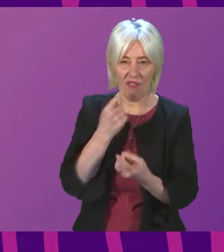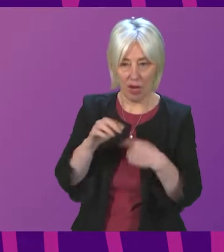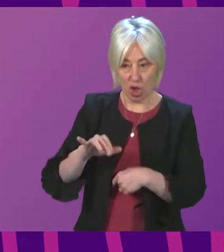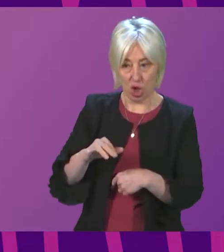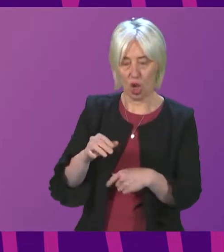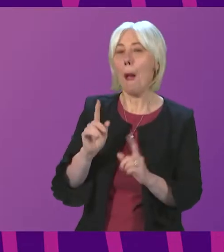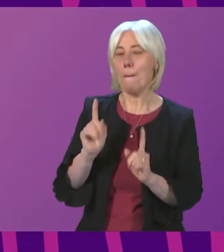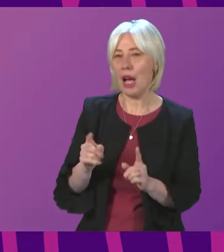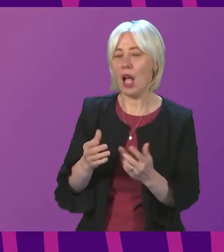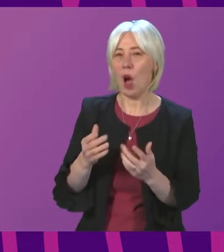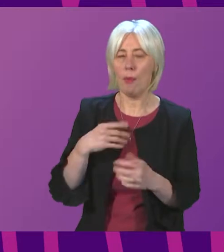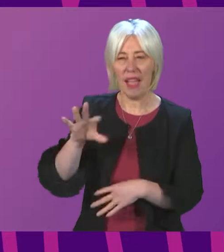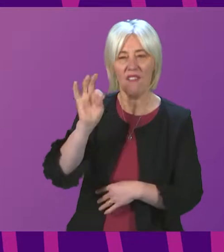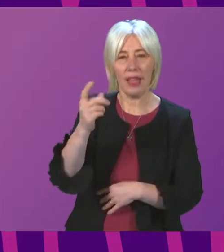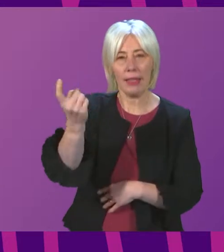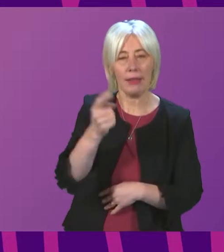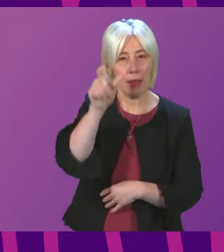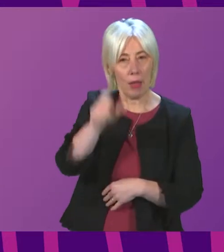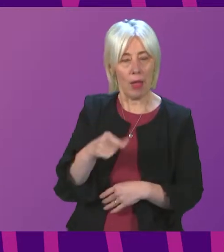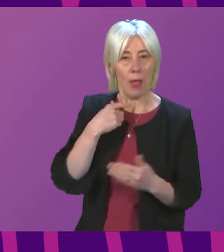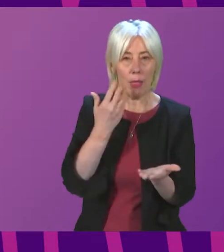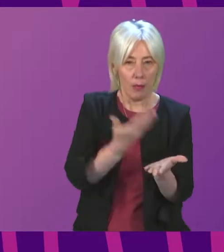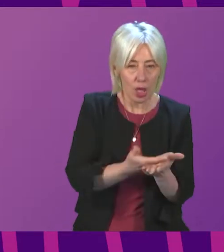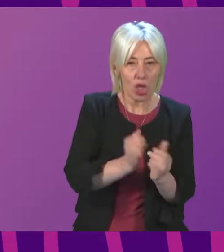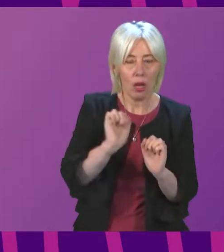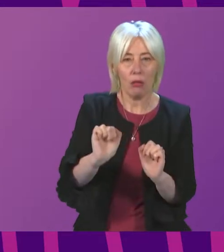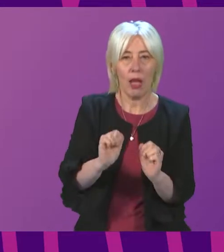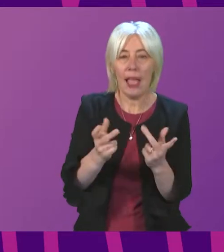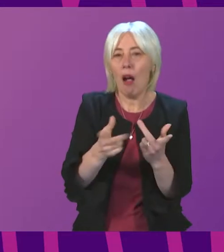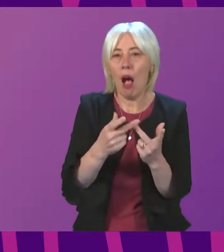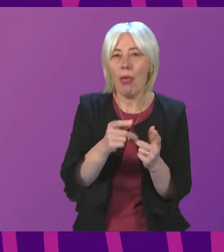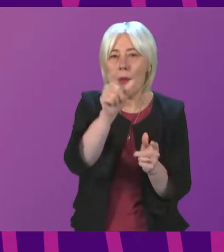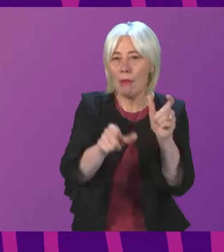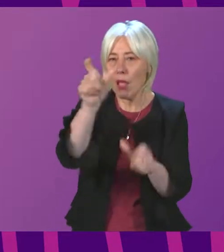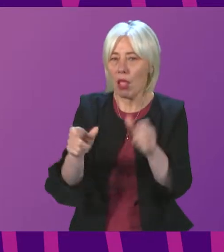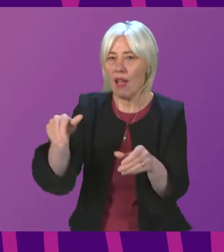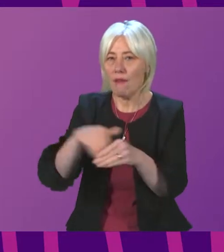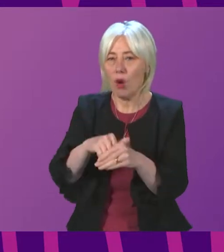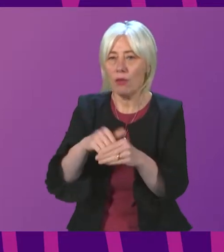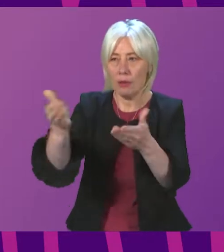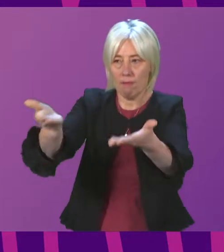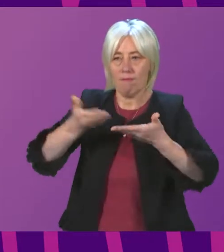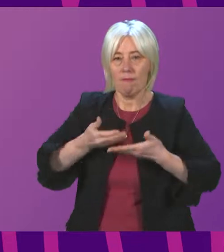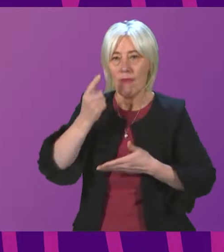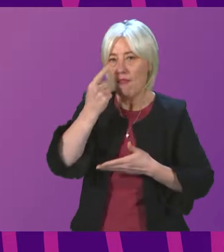i'd like to see us invite the petitioner and some other stakeholders in to give to give us evidence